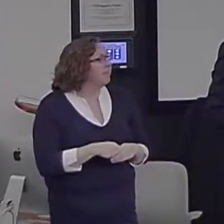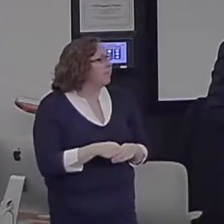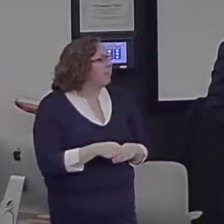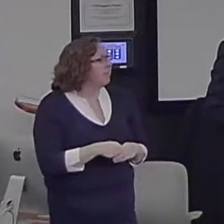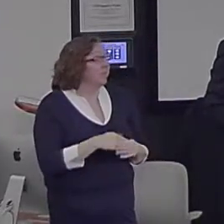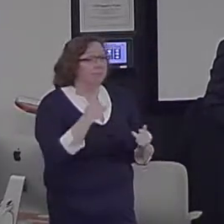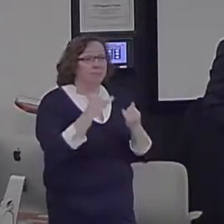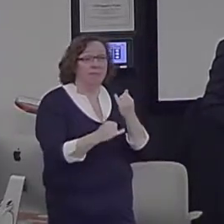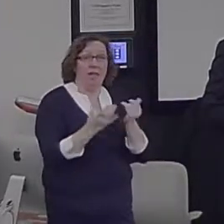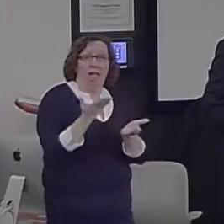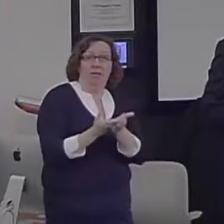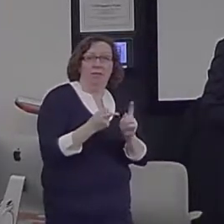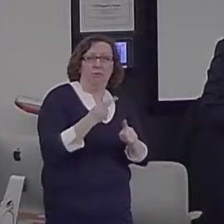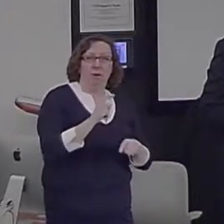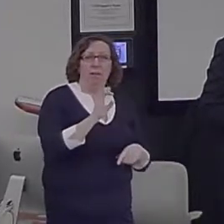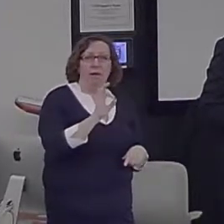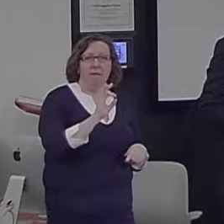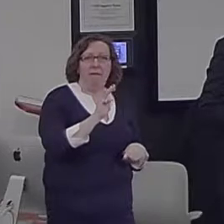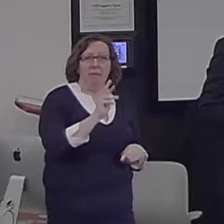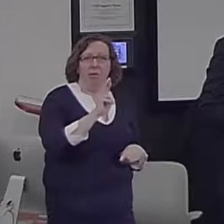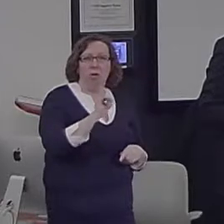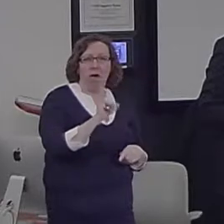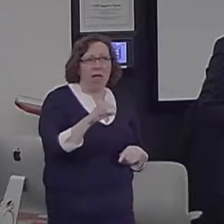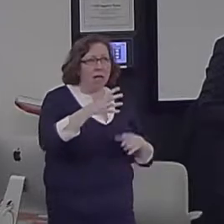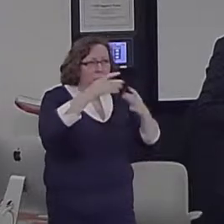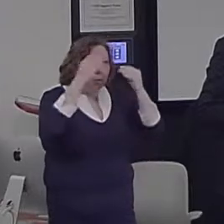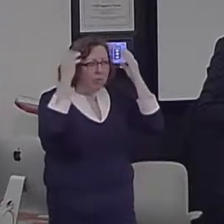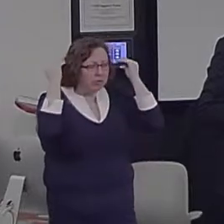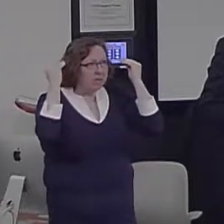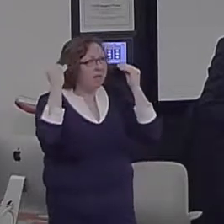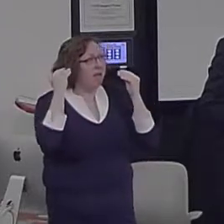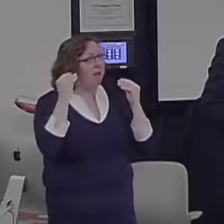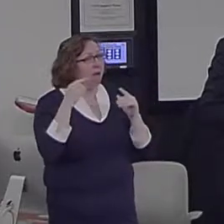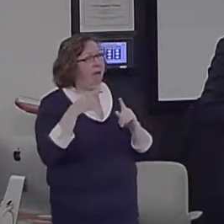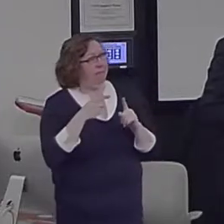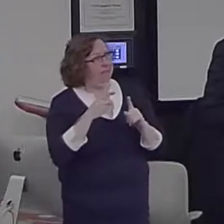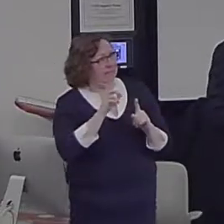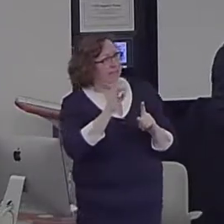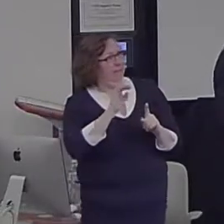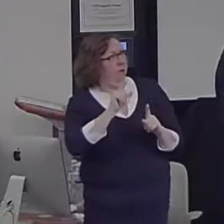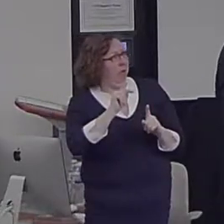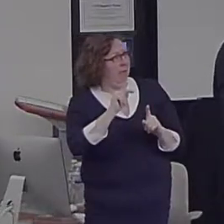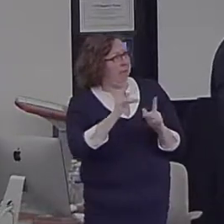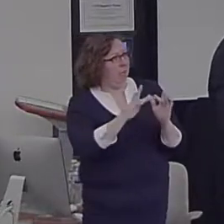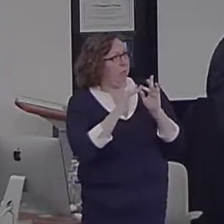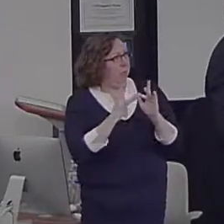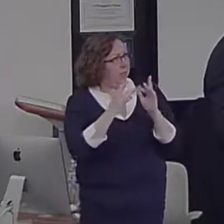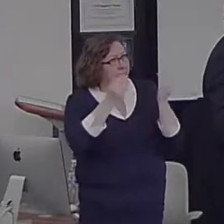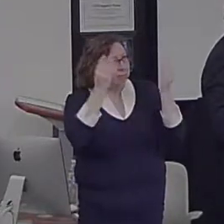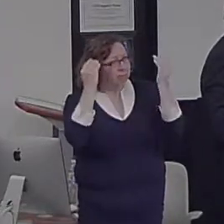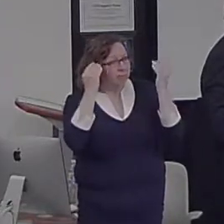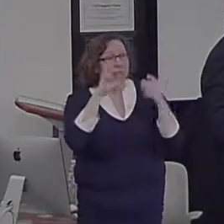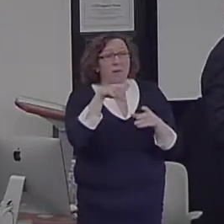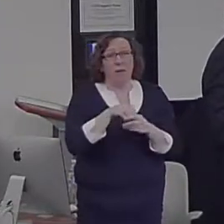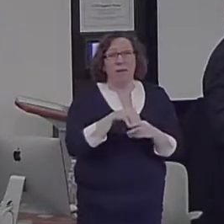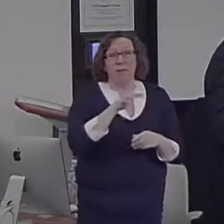fMRI neuroimaging of default network activity, including the medial temporal lobe and other core network